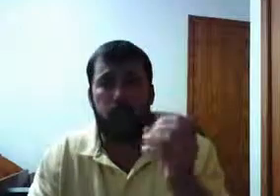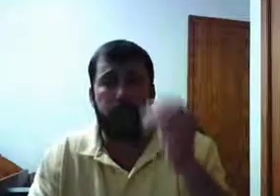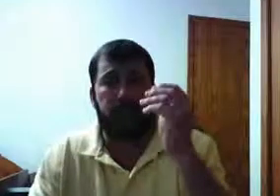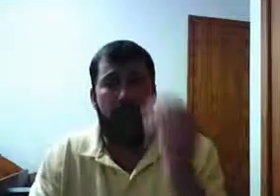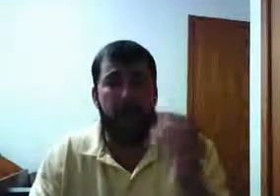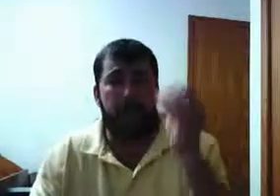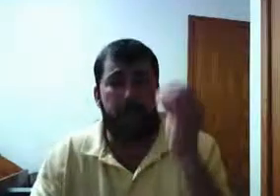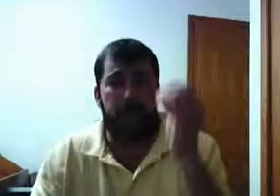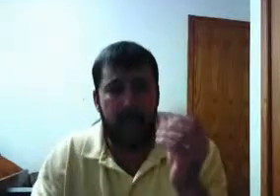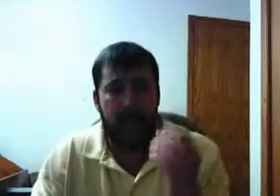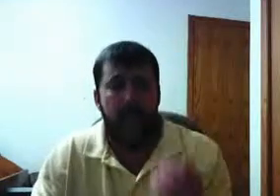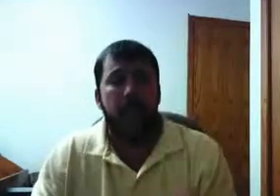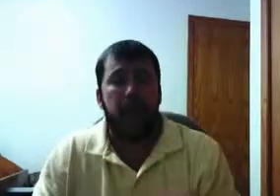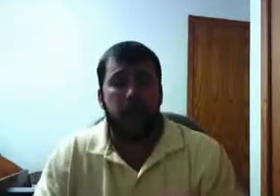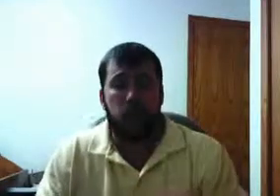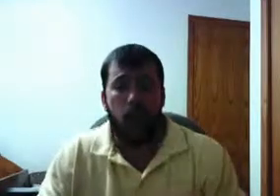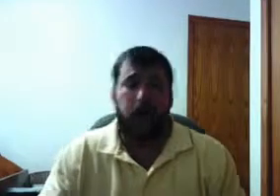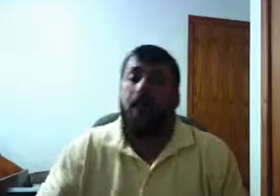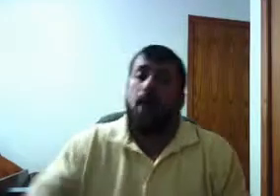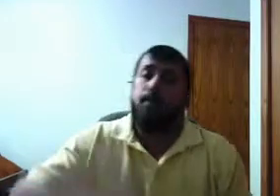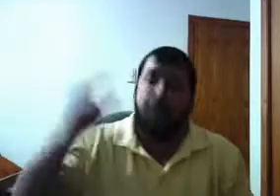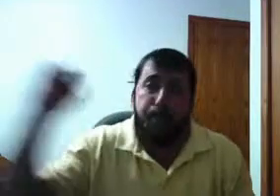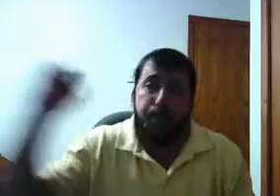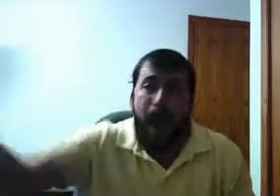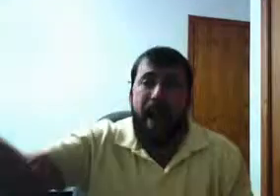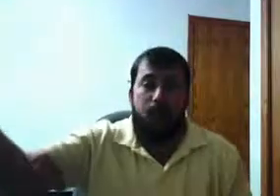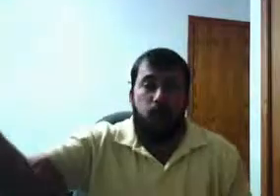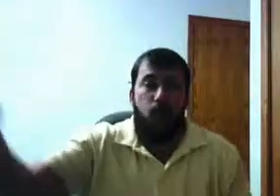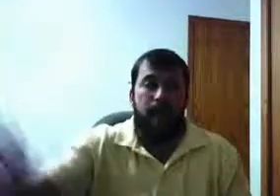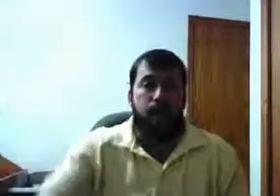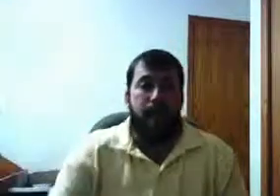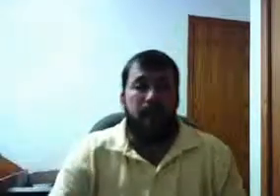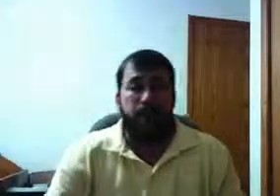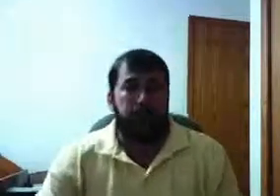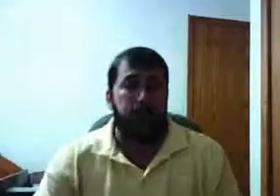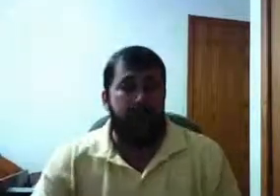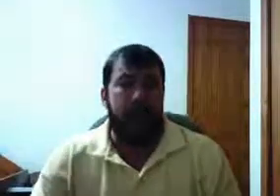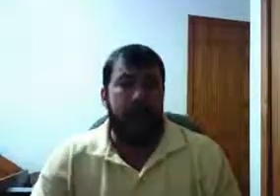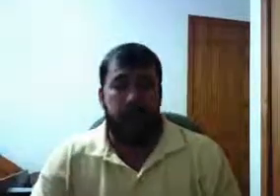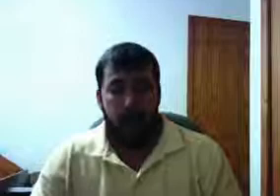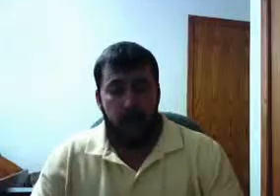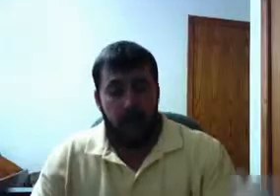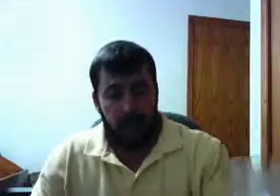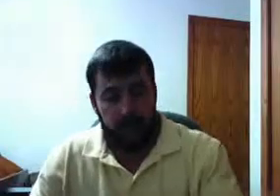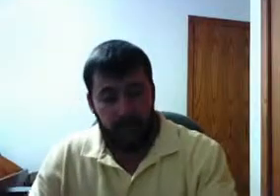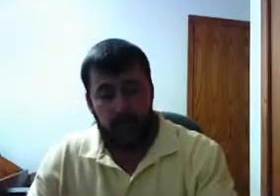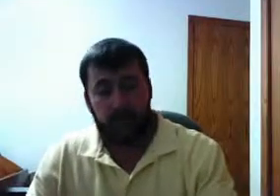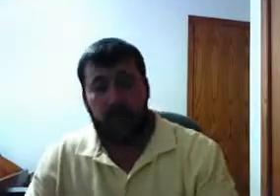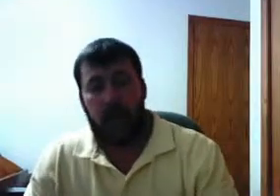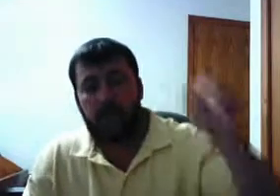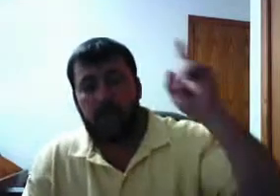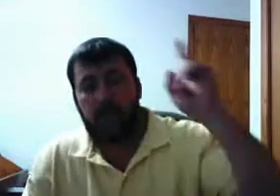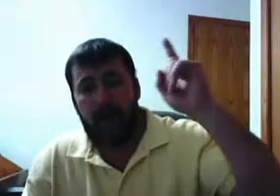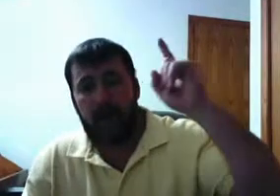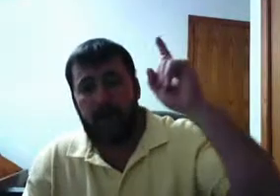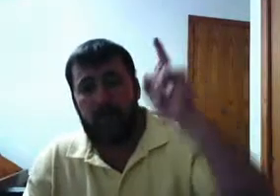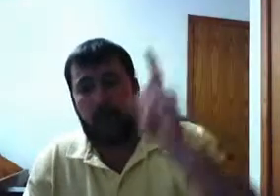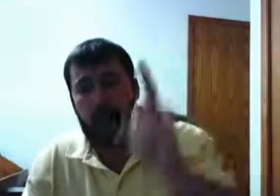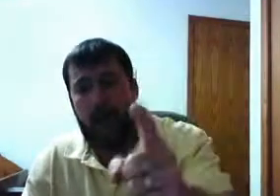dominant men. In other words, bam! Wham! Bam! Thank you, ma'am! The love of money is the root of all evil,